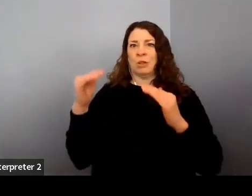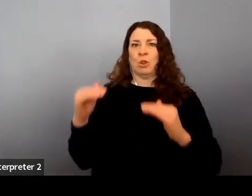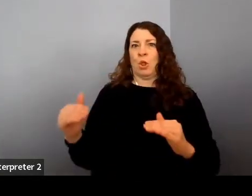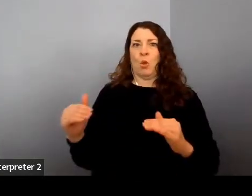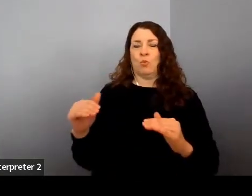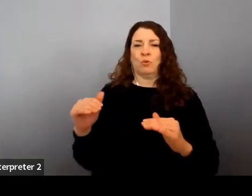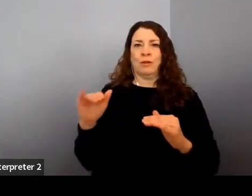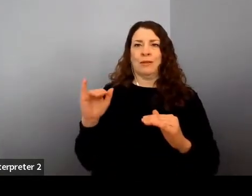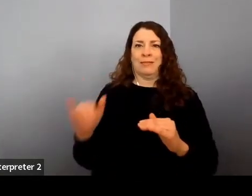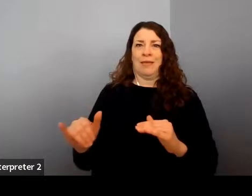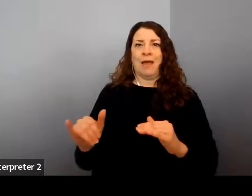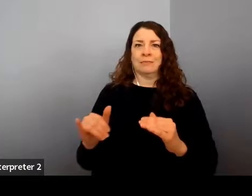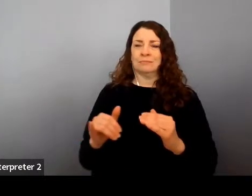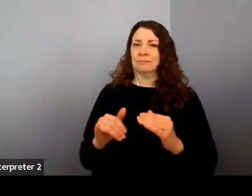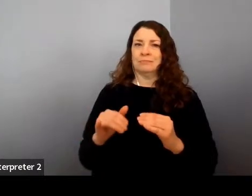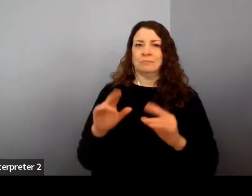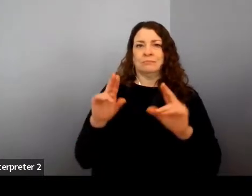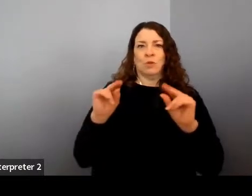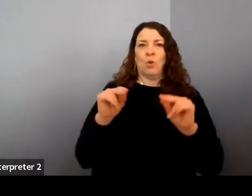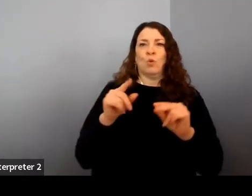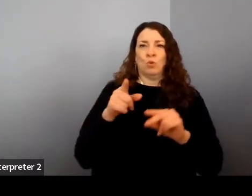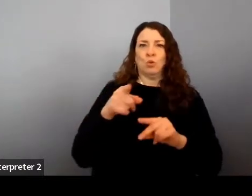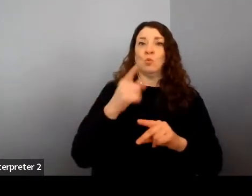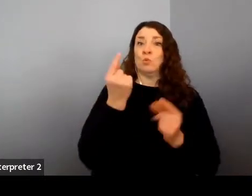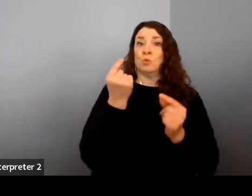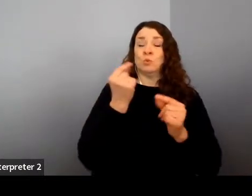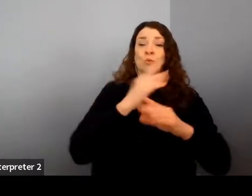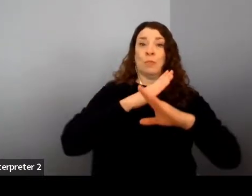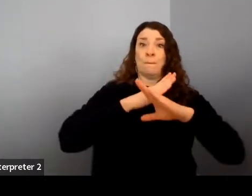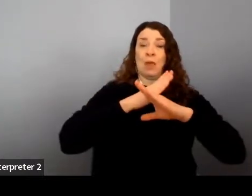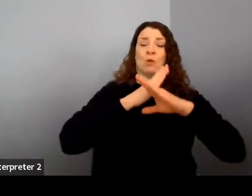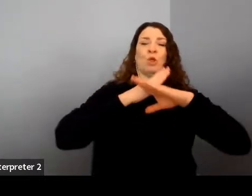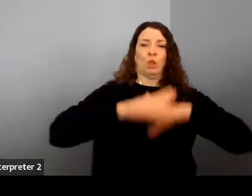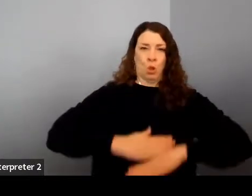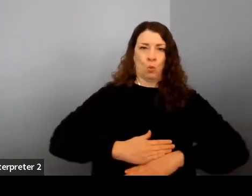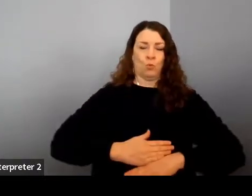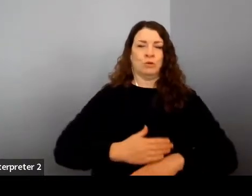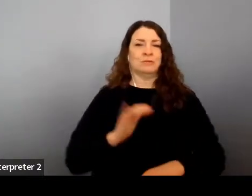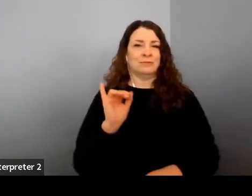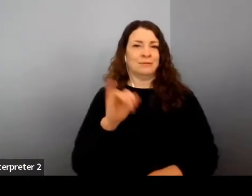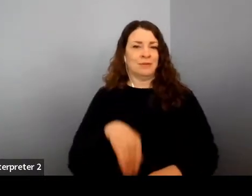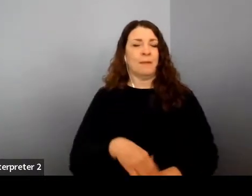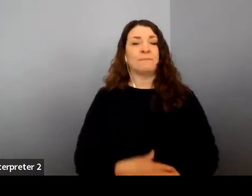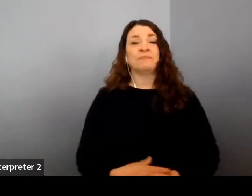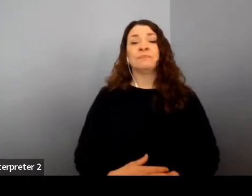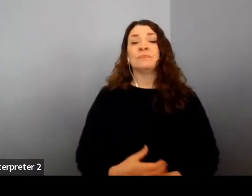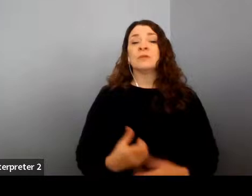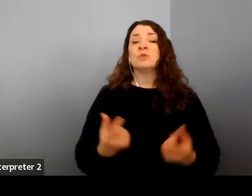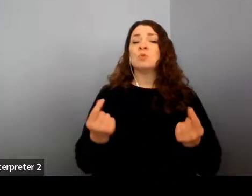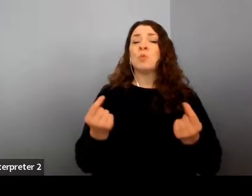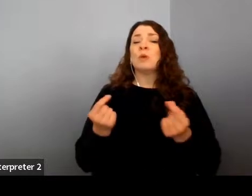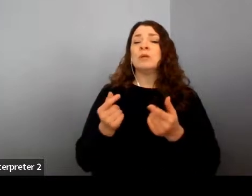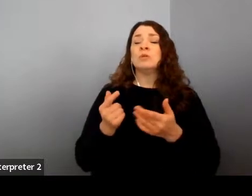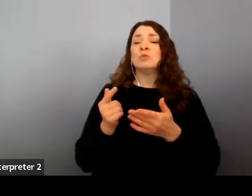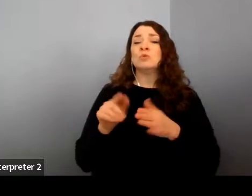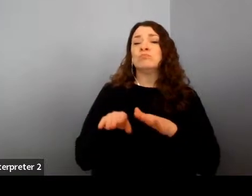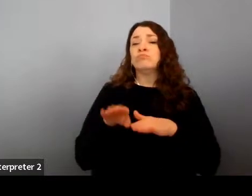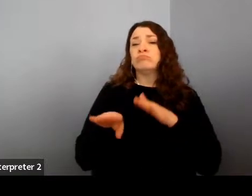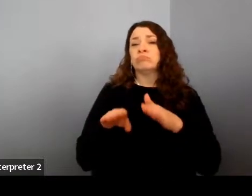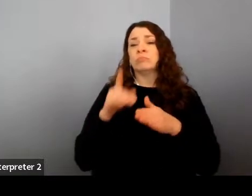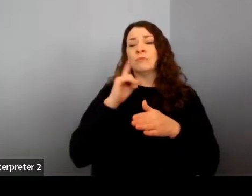love that response. All right, so what steps can organizations take to better represent